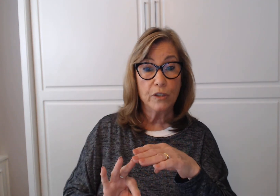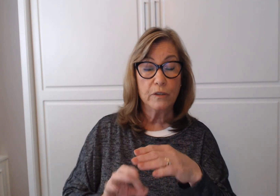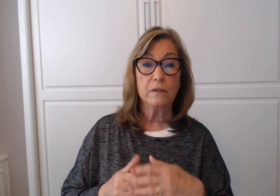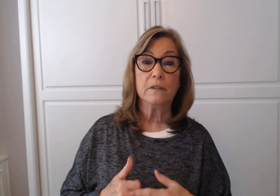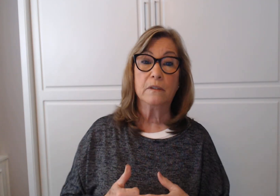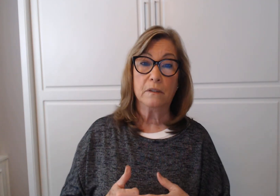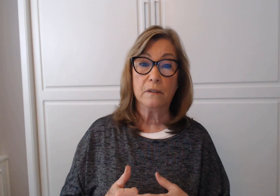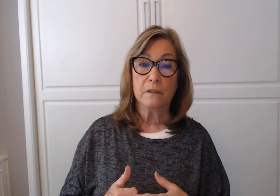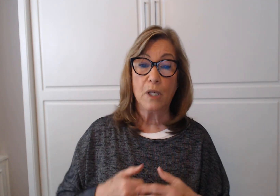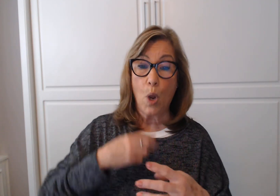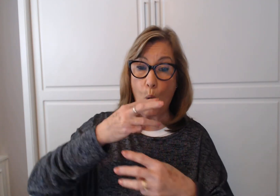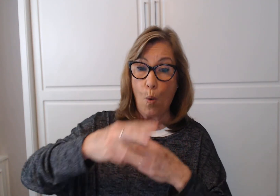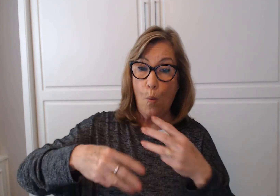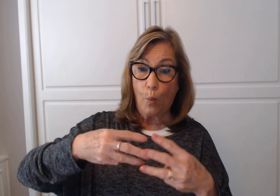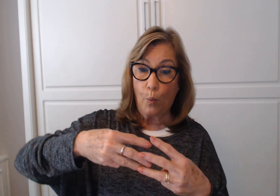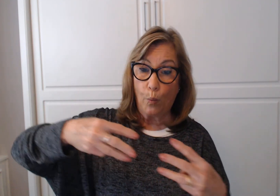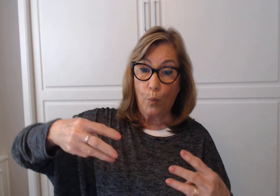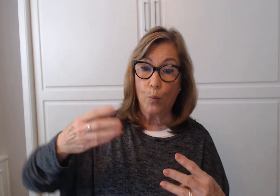Wrapped. My. Foot.